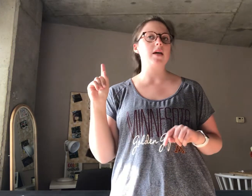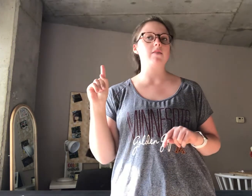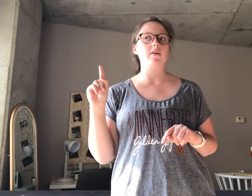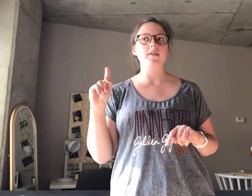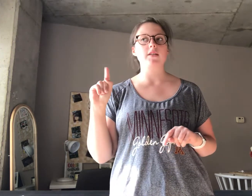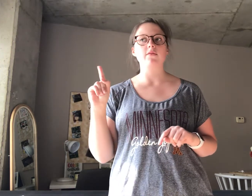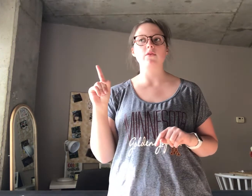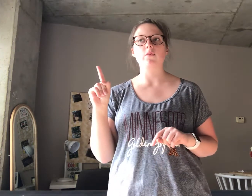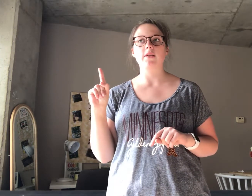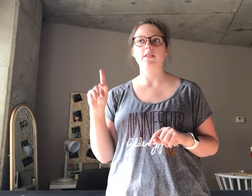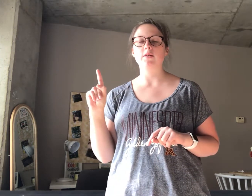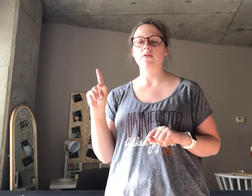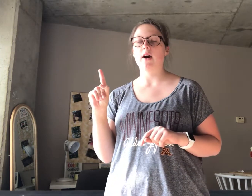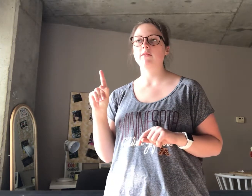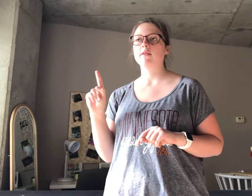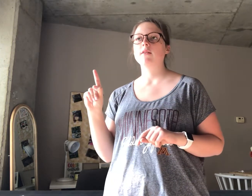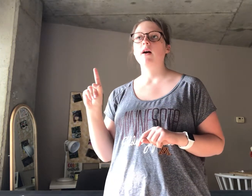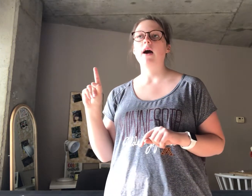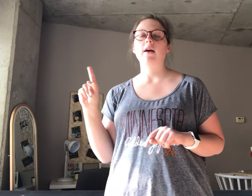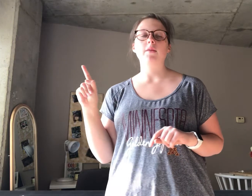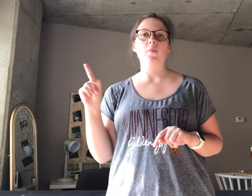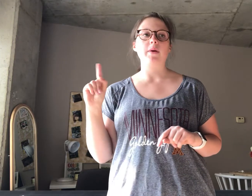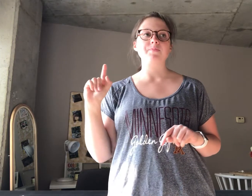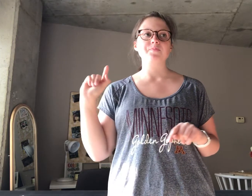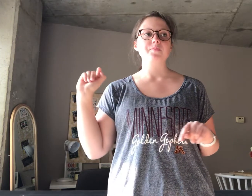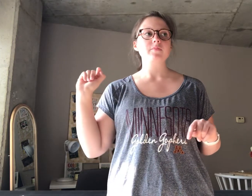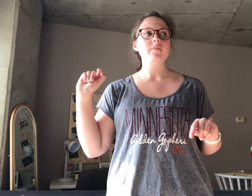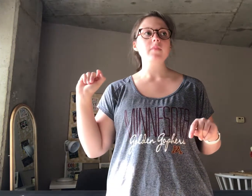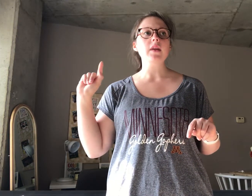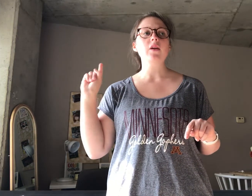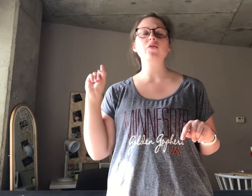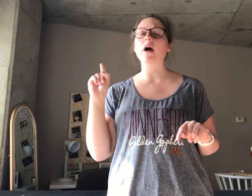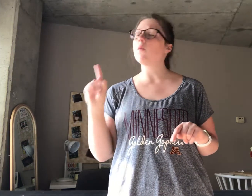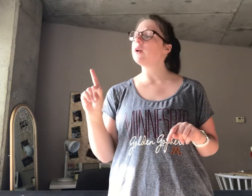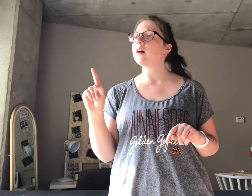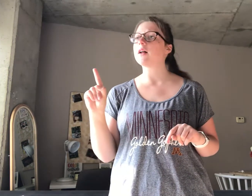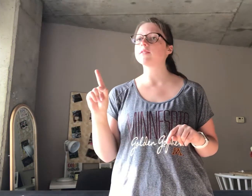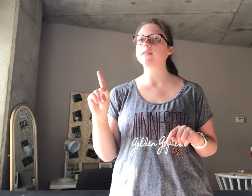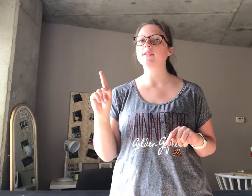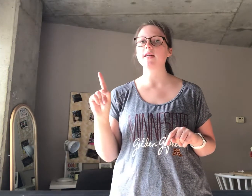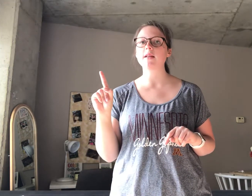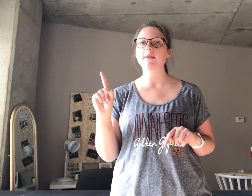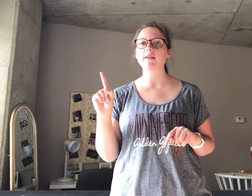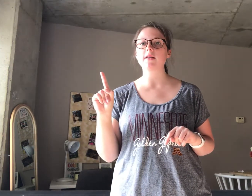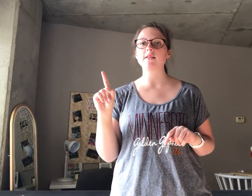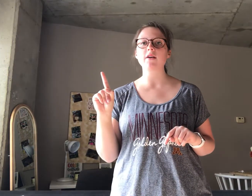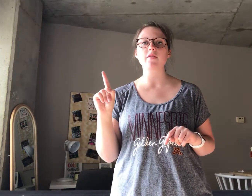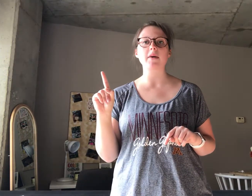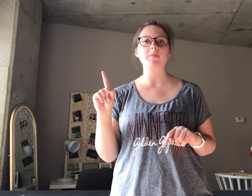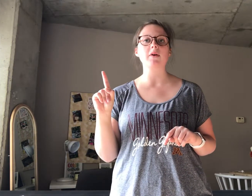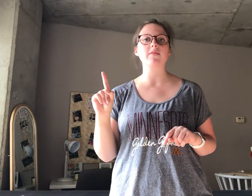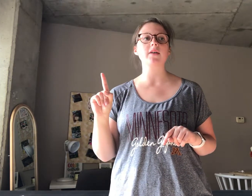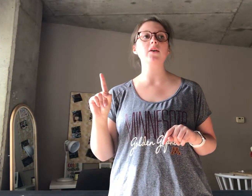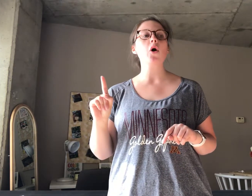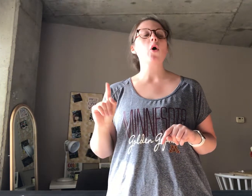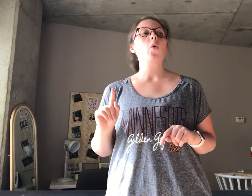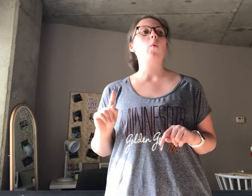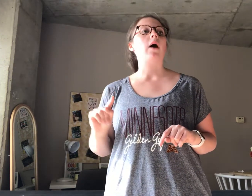take a volunteer for who wants to do that in a moment. So that one caller is going to stand in the center of the baseball field, while